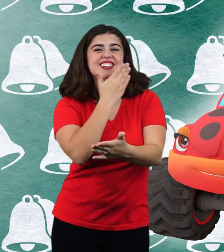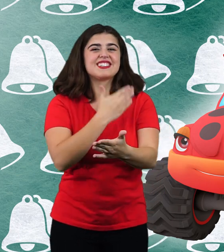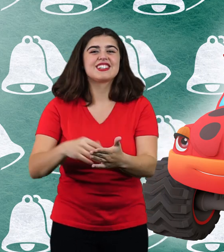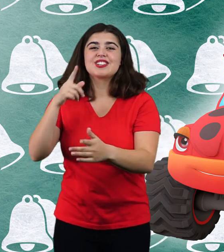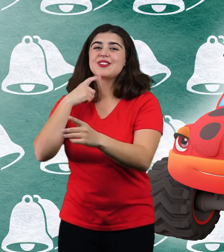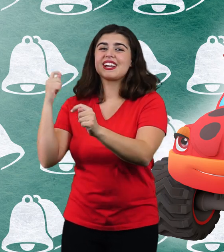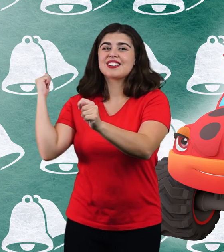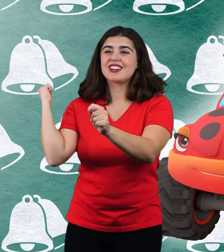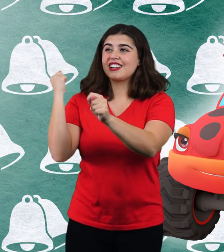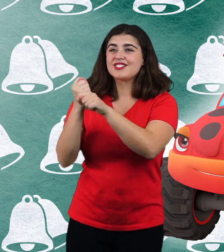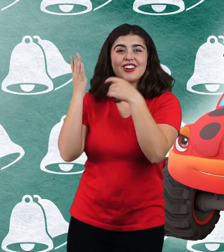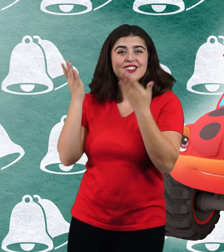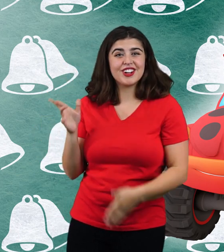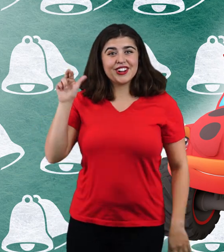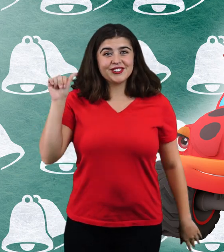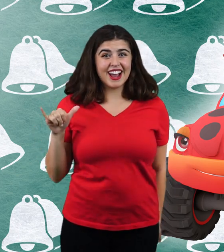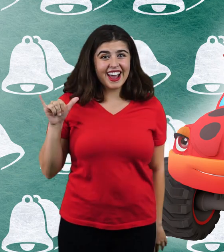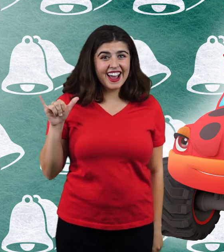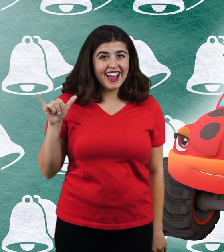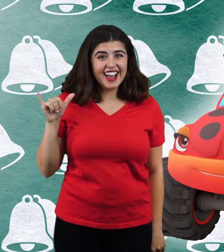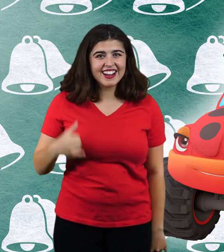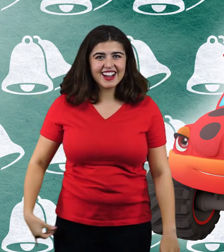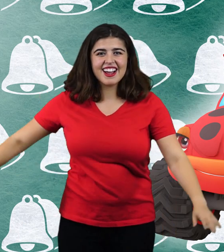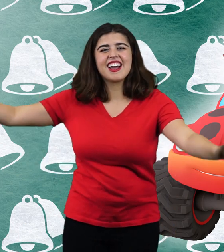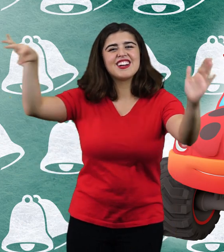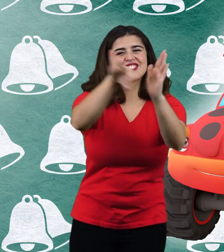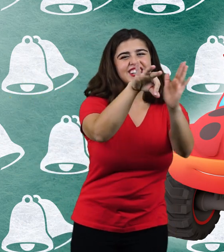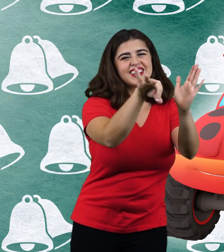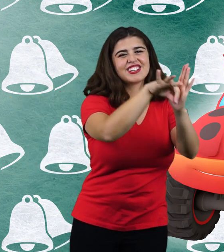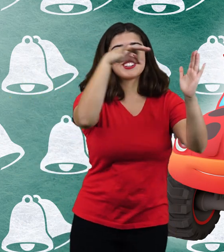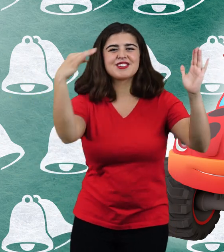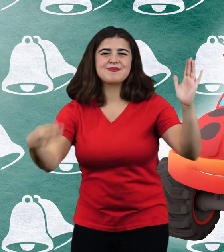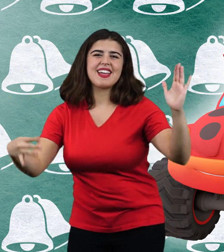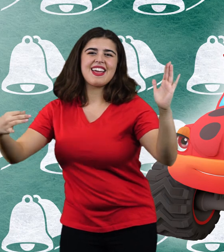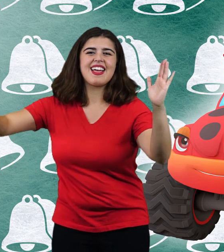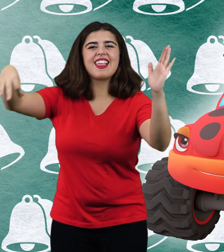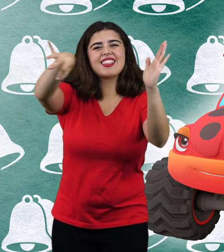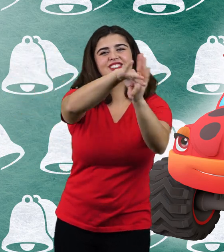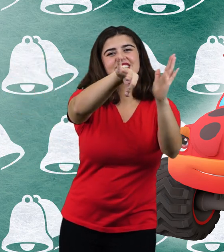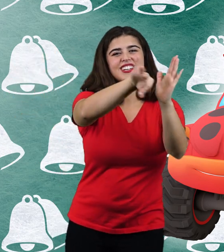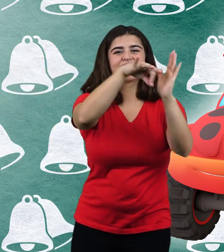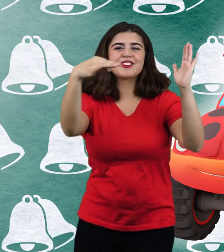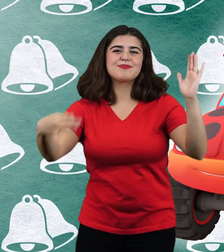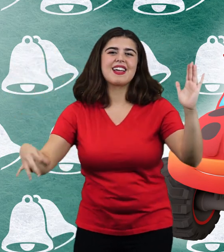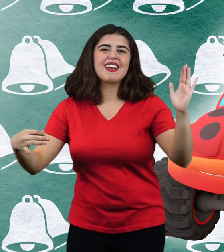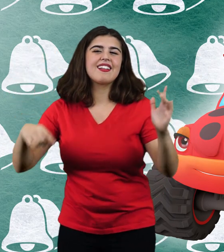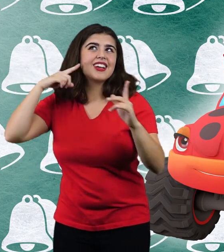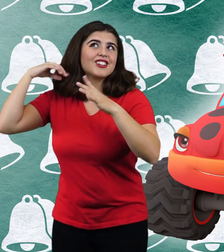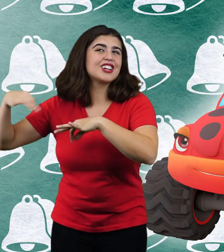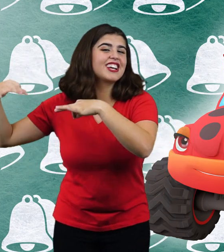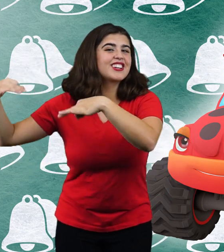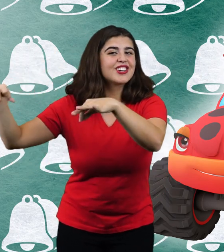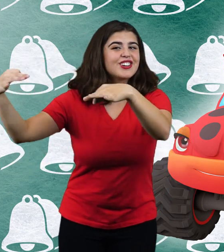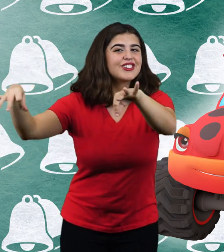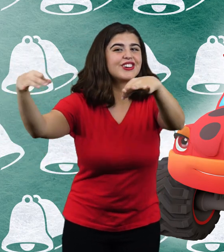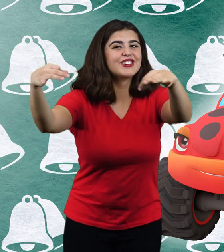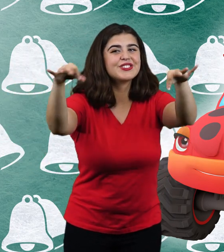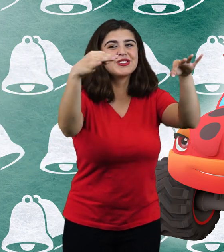sing in the bright red truck called Grace Oh, jingle bells, jingle bells, jingle all